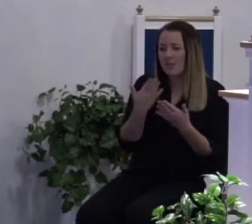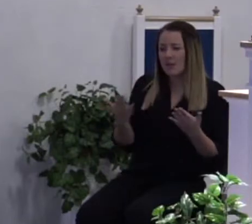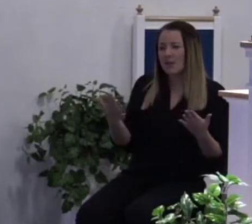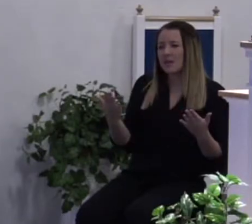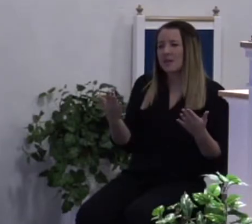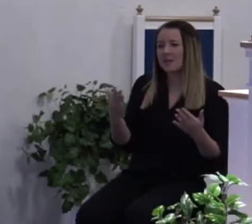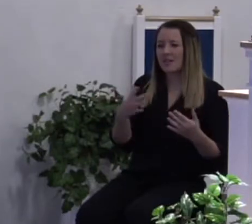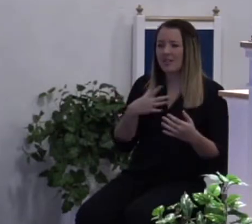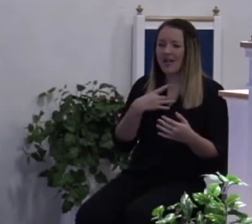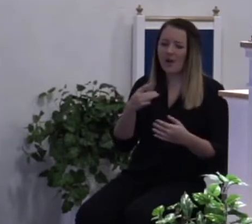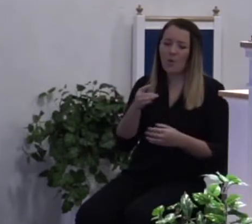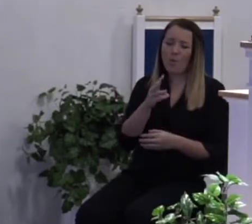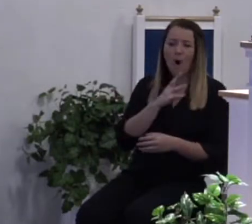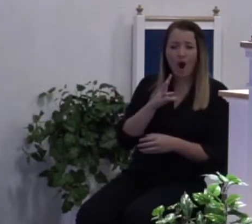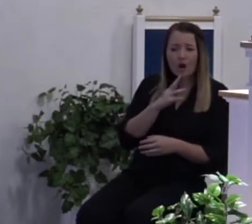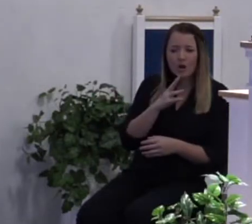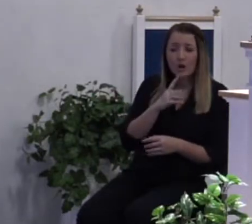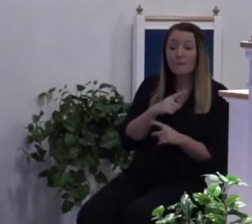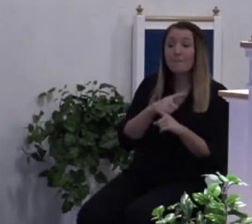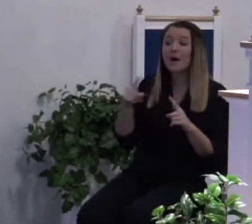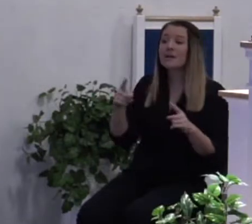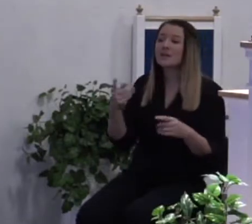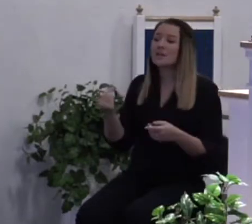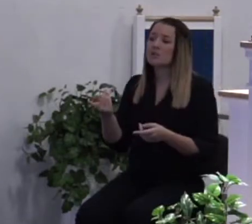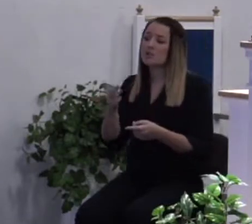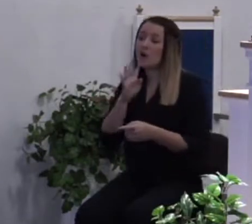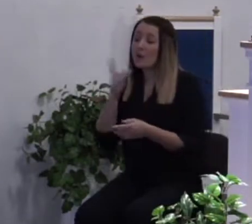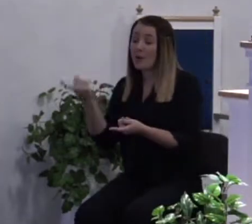like water but he's talking about coming and getting the Holy Ghost.